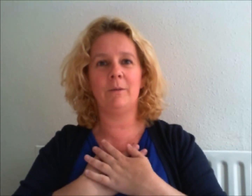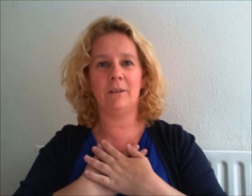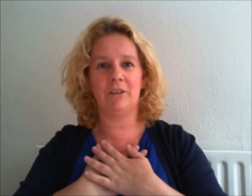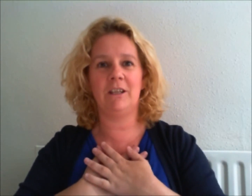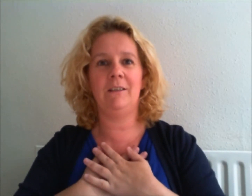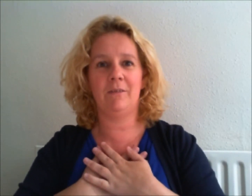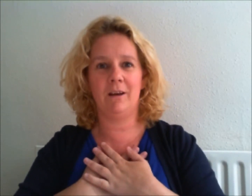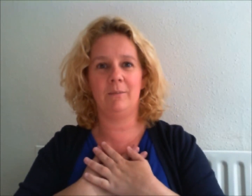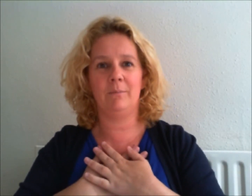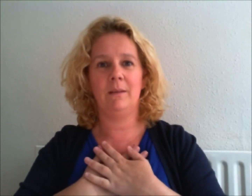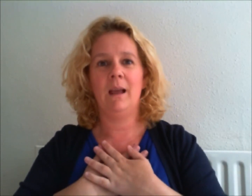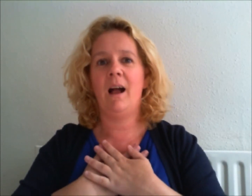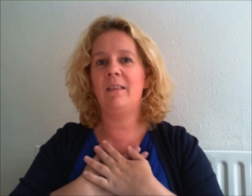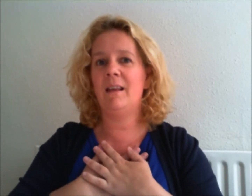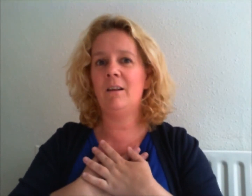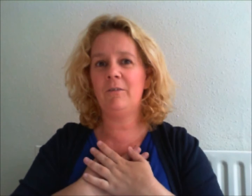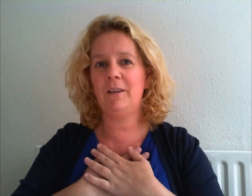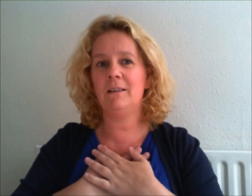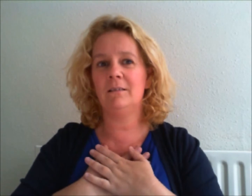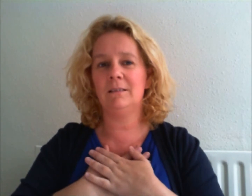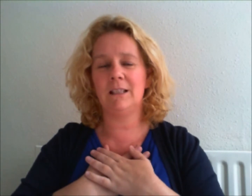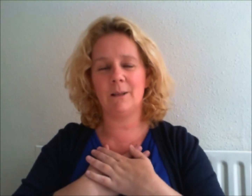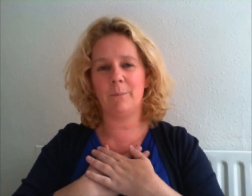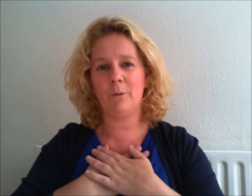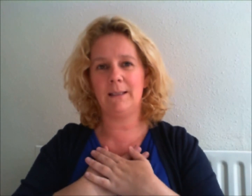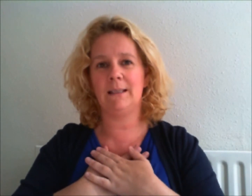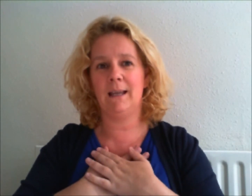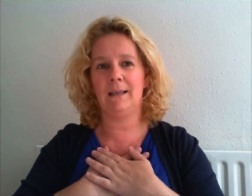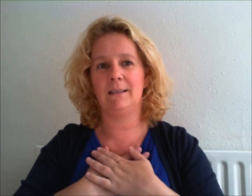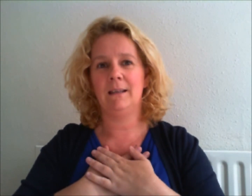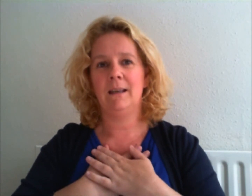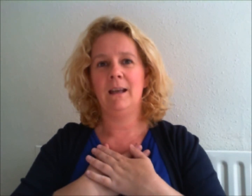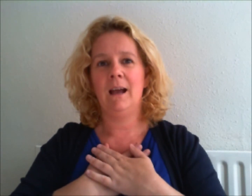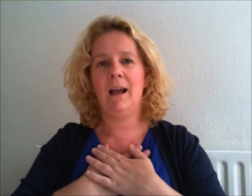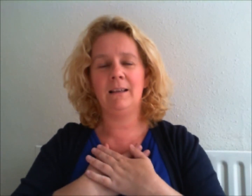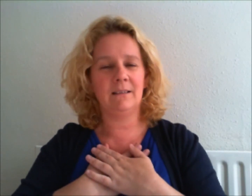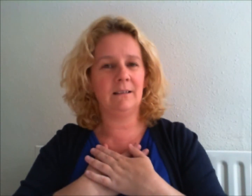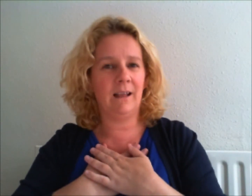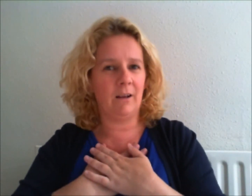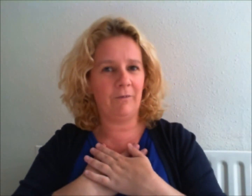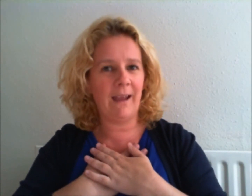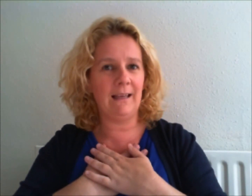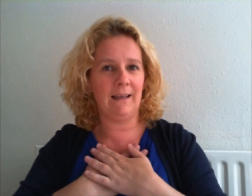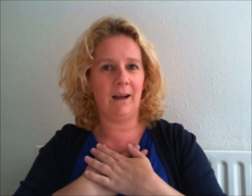won't achieve them and then I'll feel disappointed and like a failure.